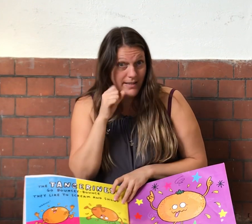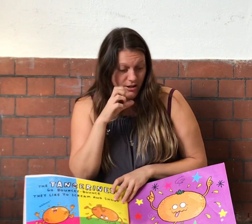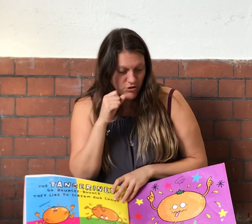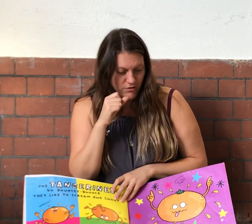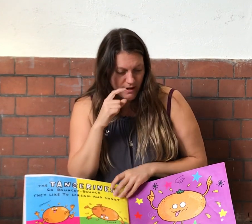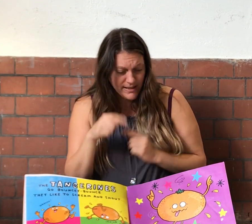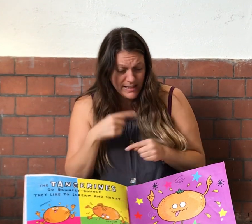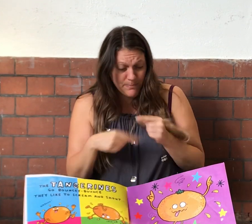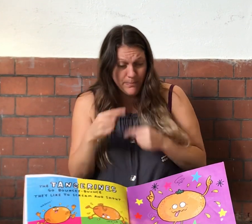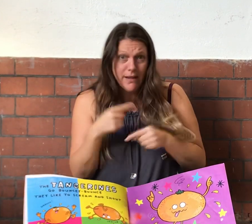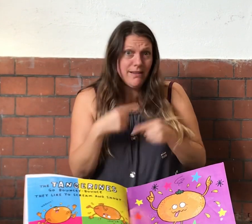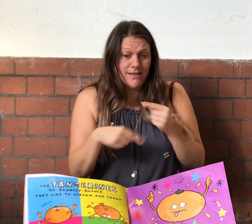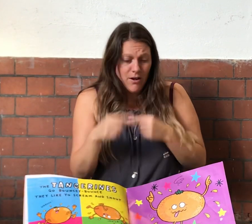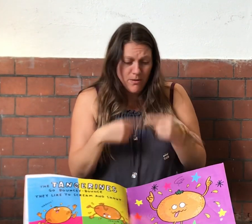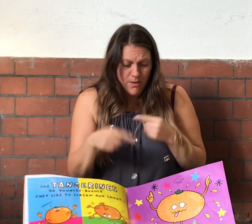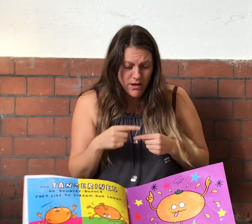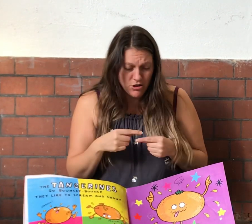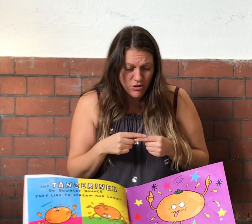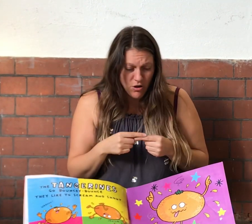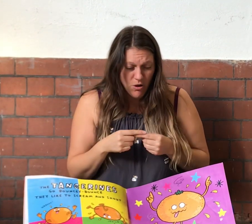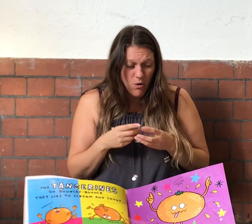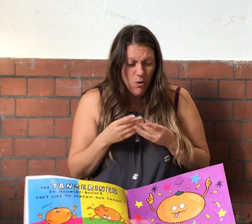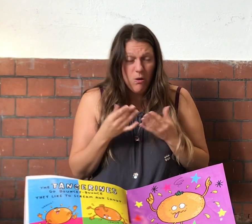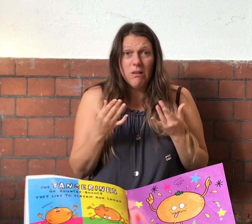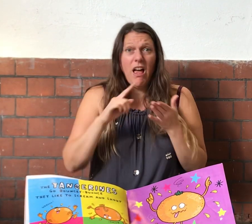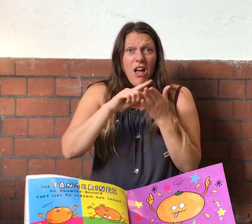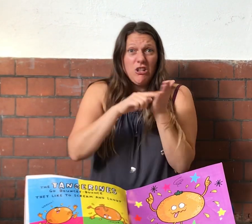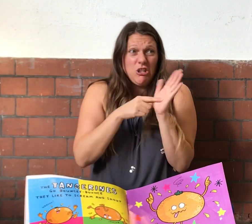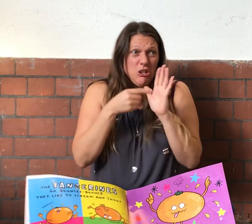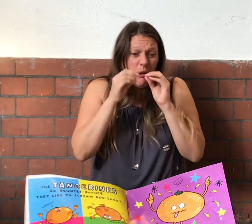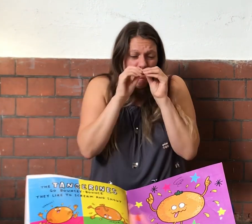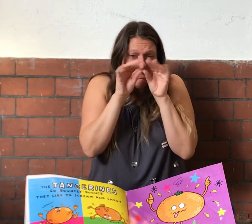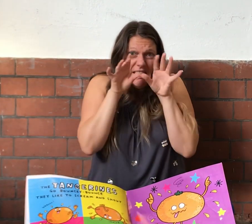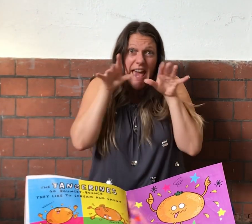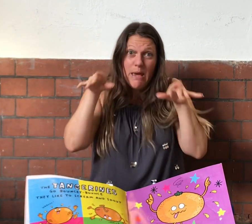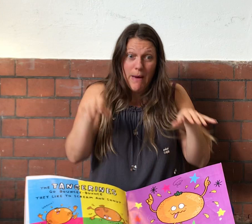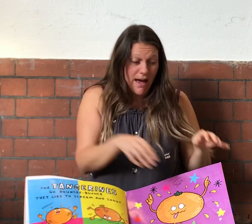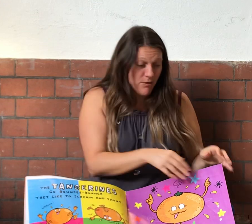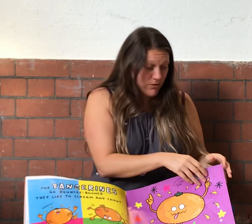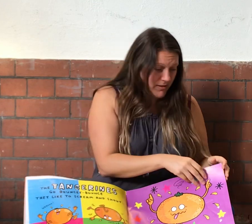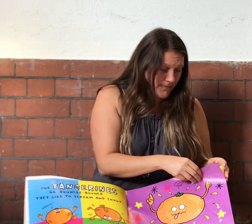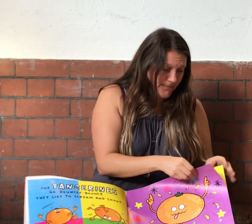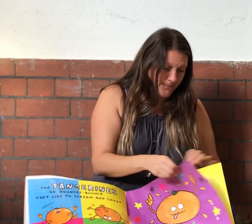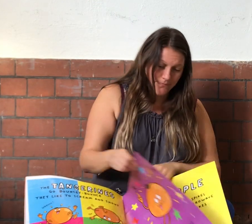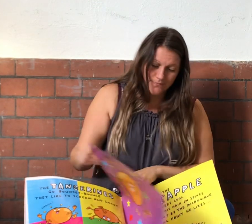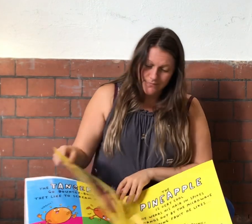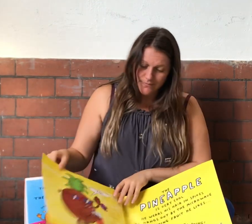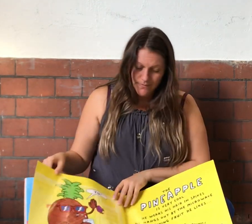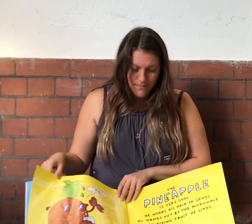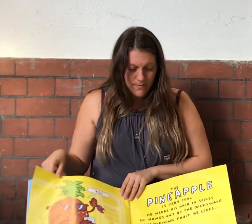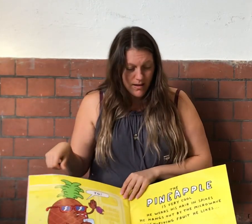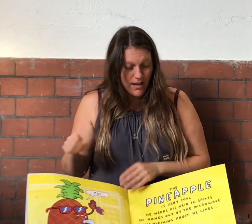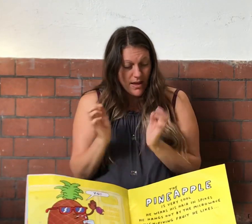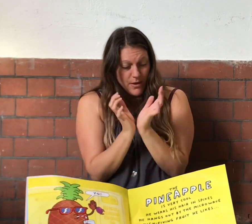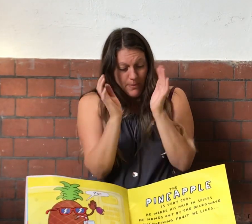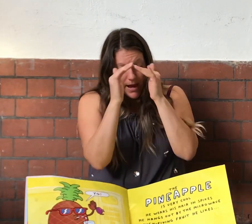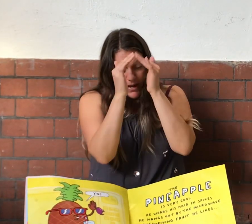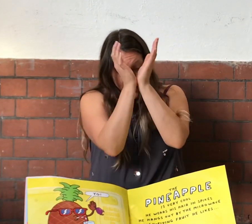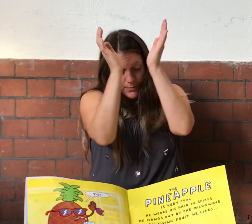tangerine spun so much, all her juice came out. The pineapple